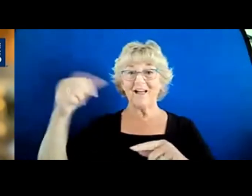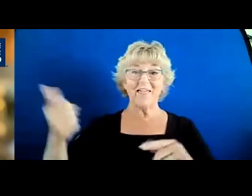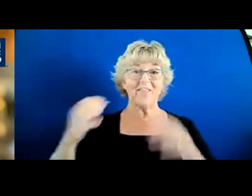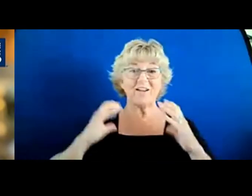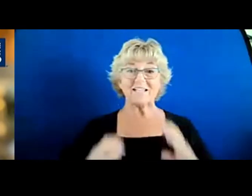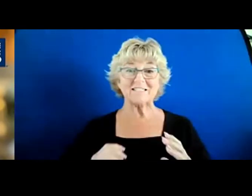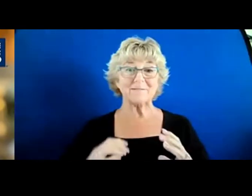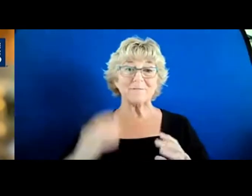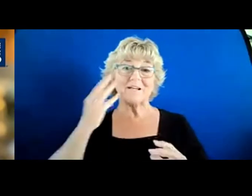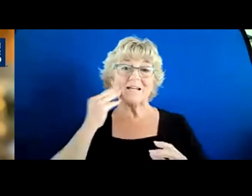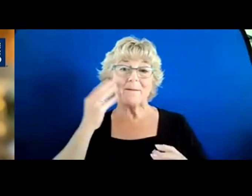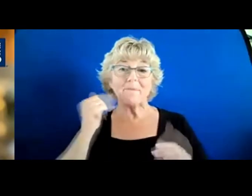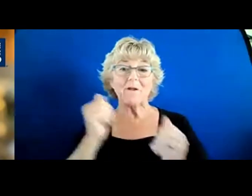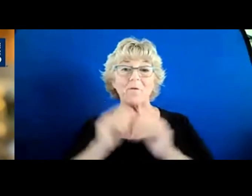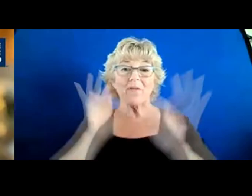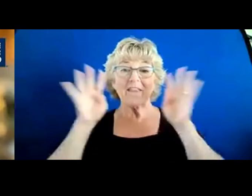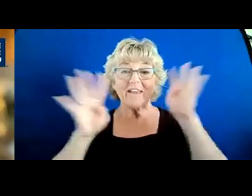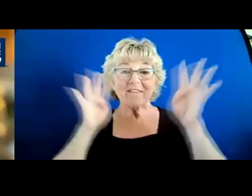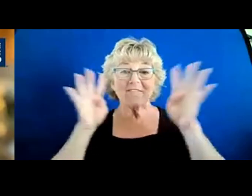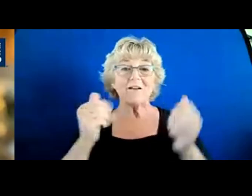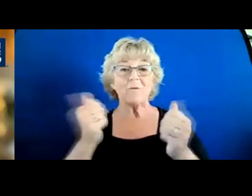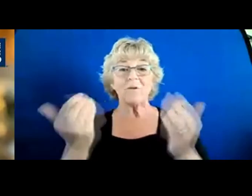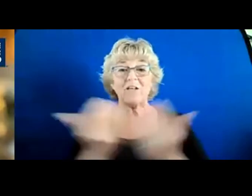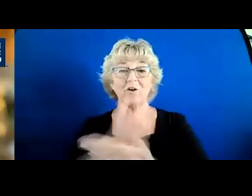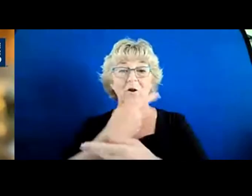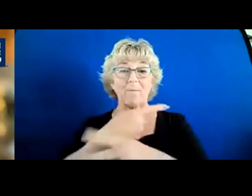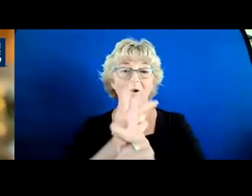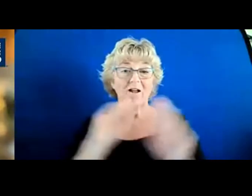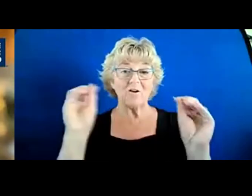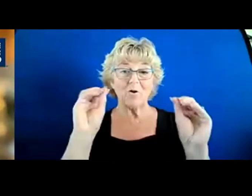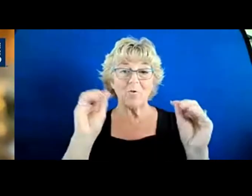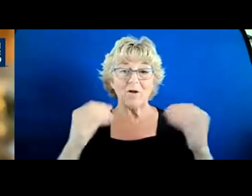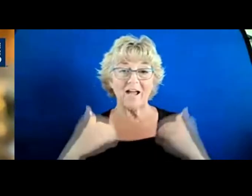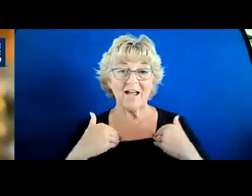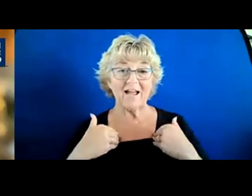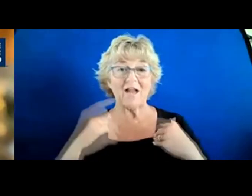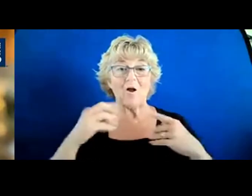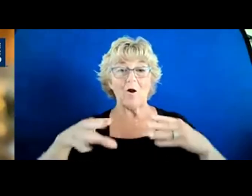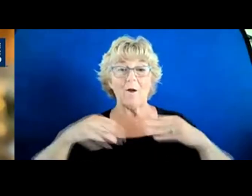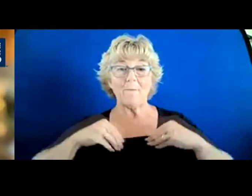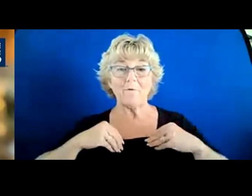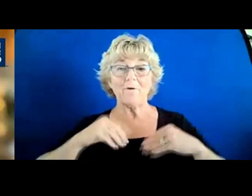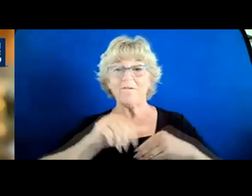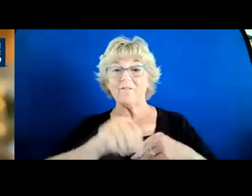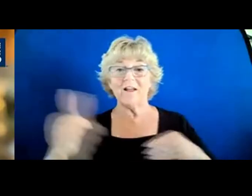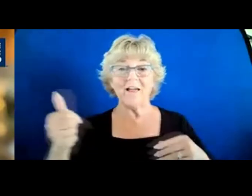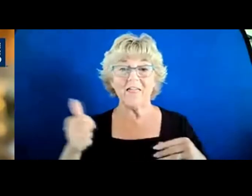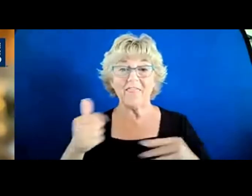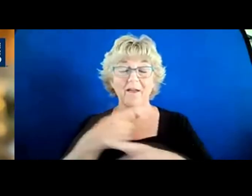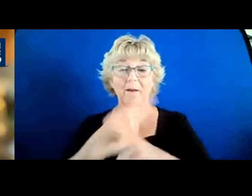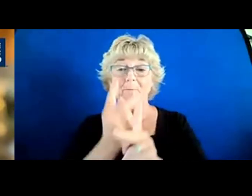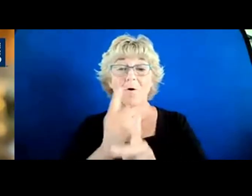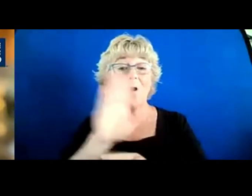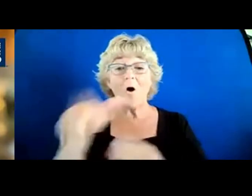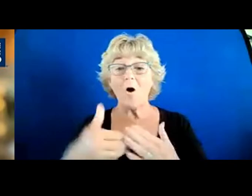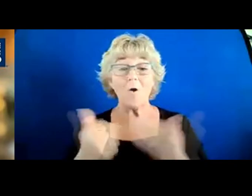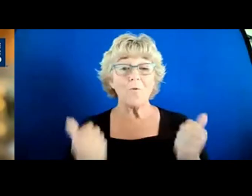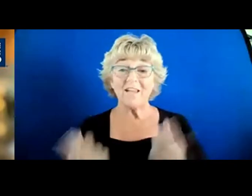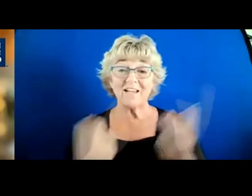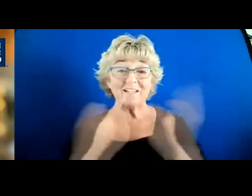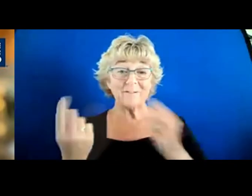experience based on innovating and getting brand new products that no one else has or improving on other people's products. All we can do